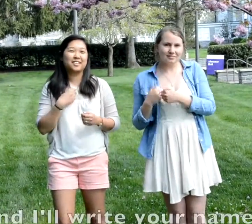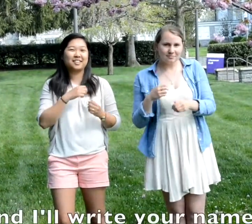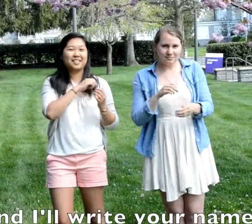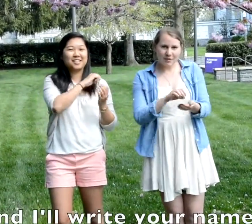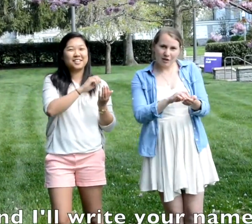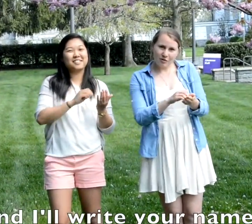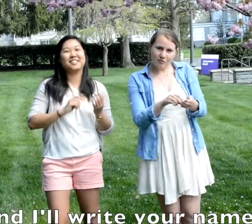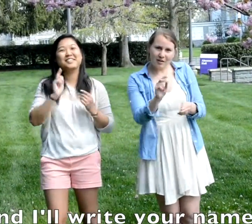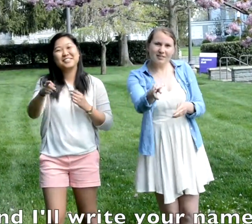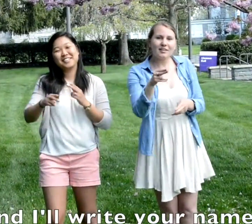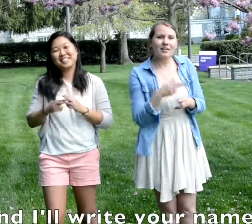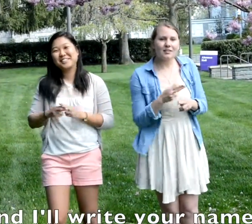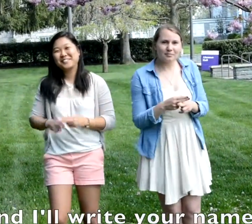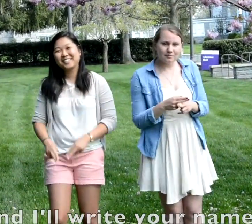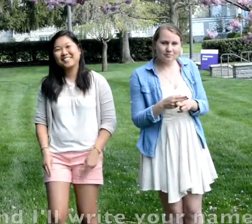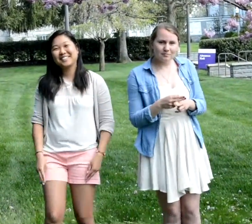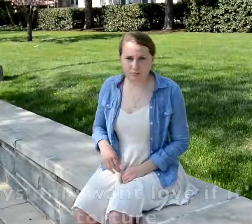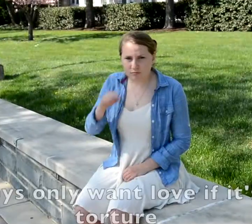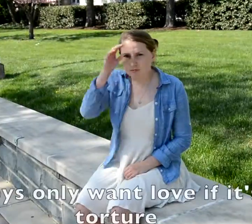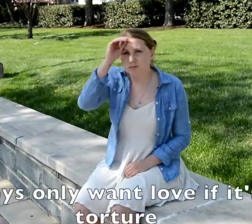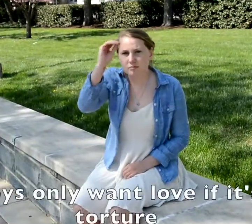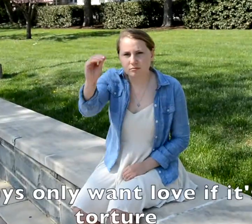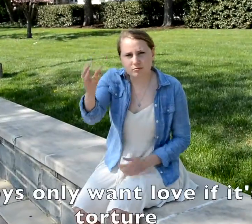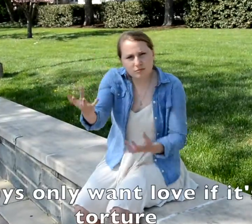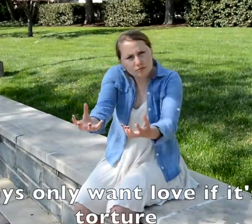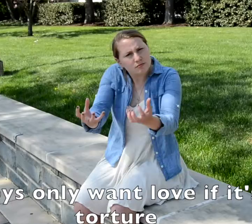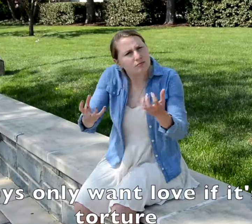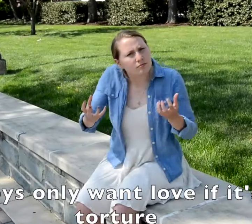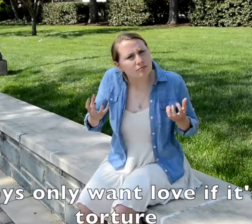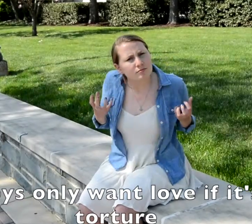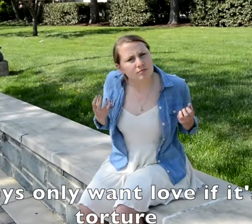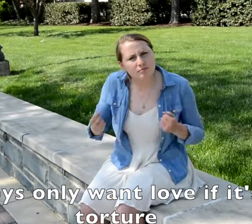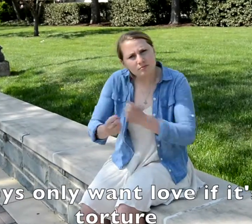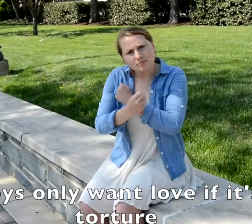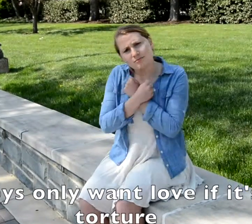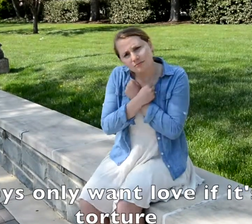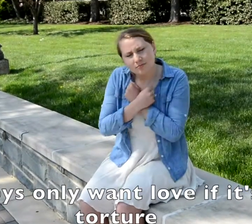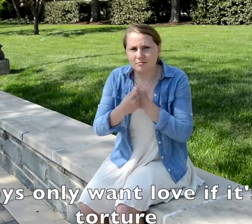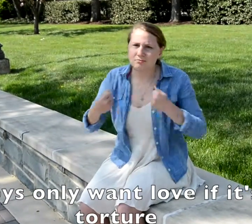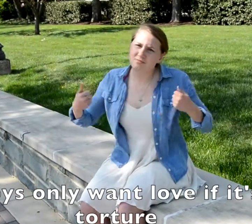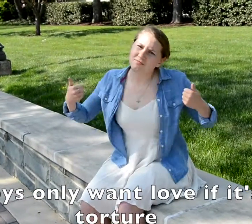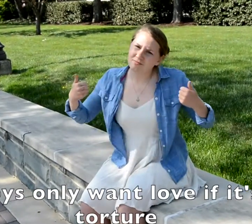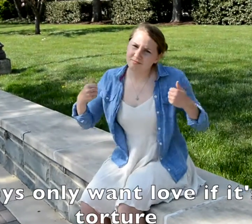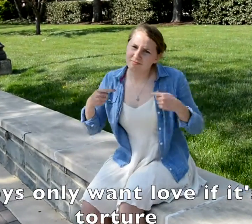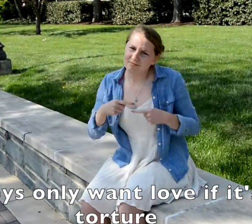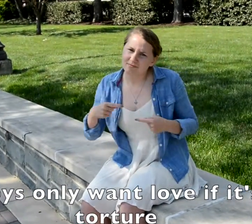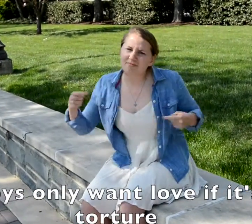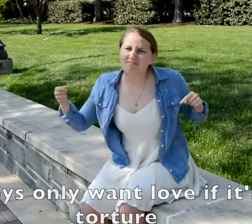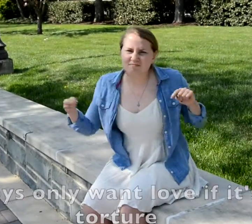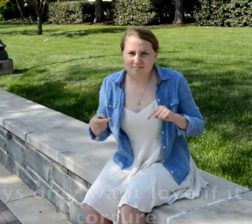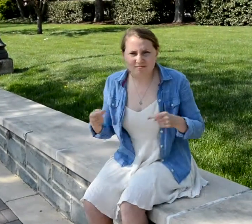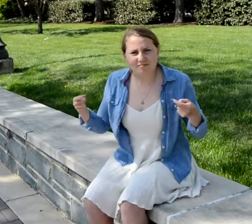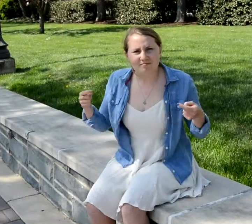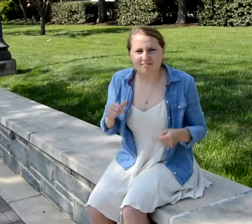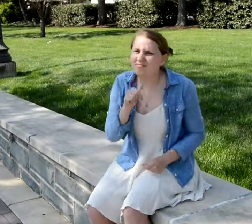baby And I'll write your name Boys only want love if it's torture